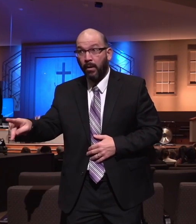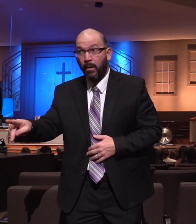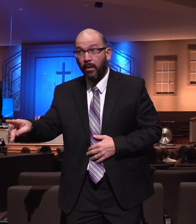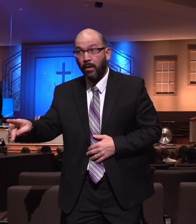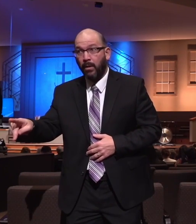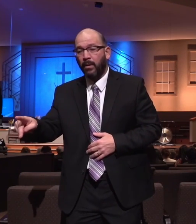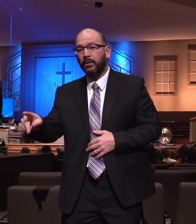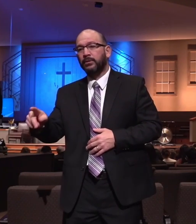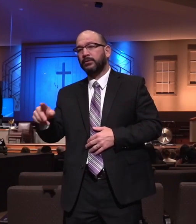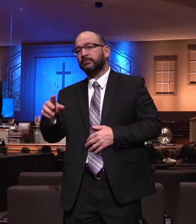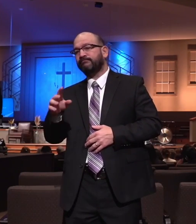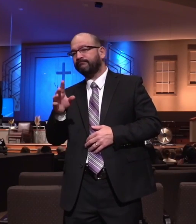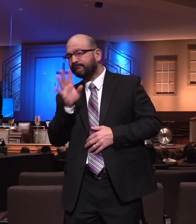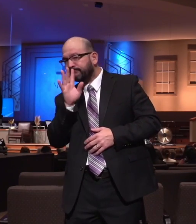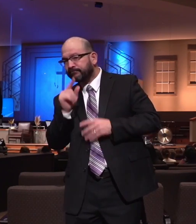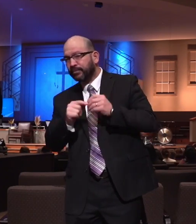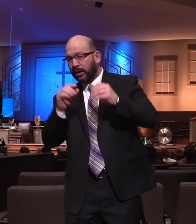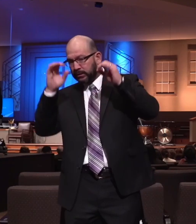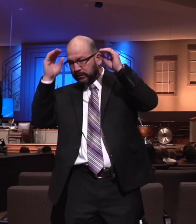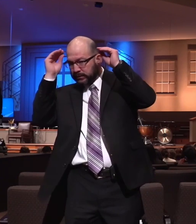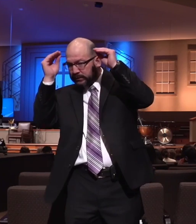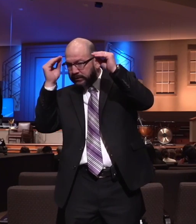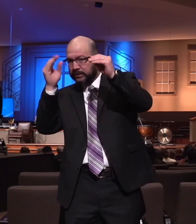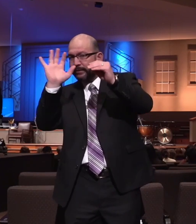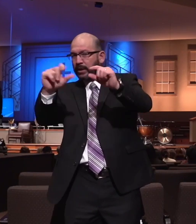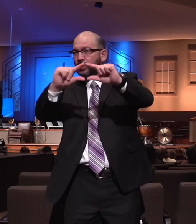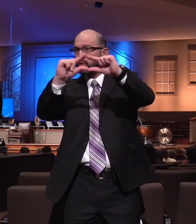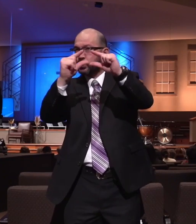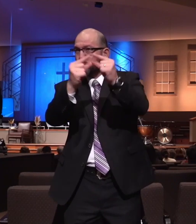instruction that he gave. 1 John 4, 14.